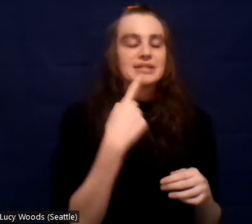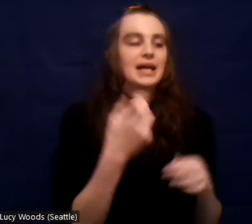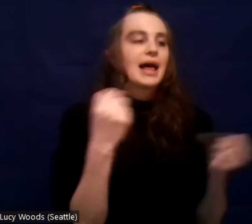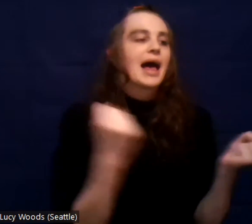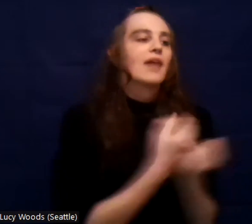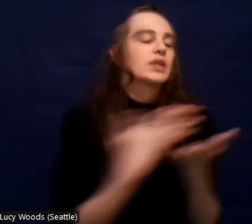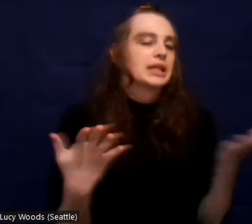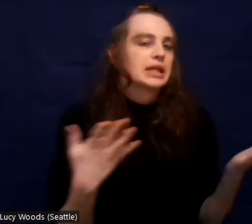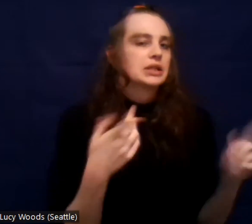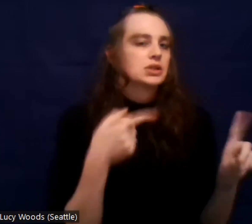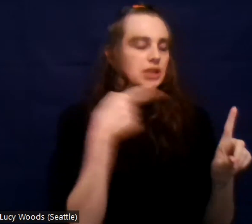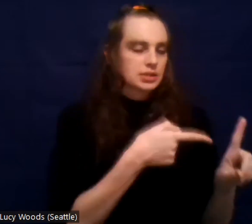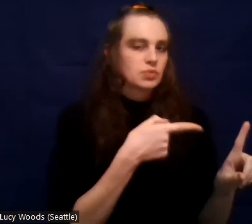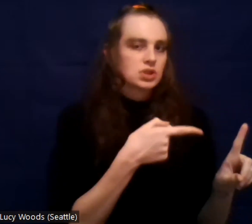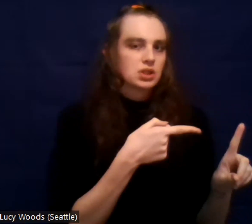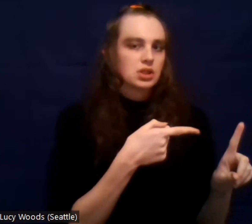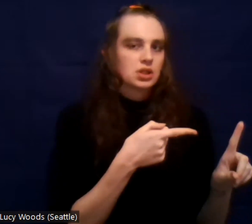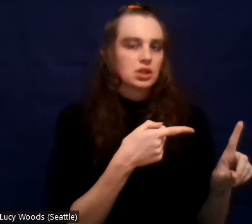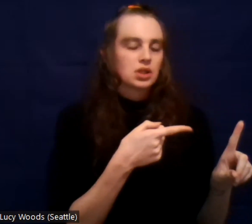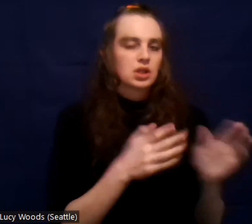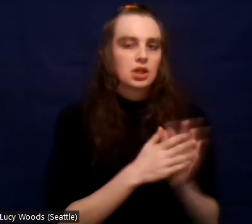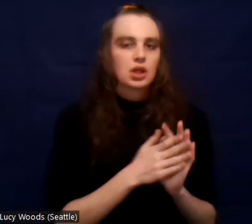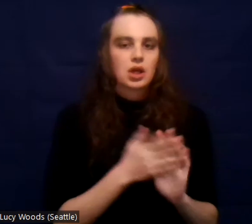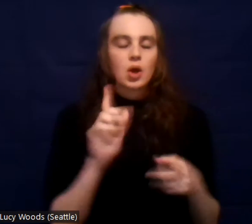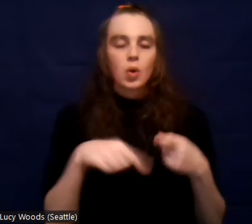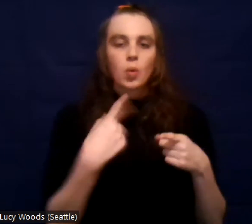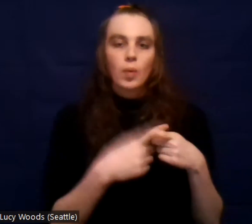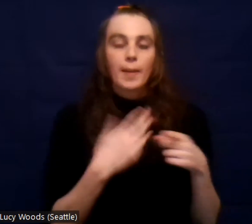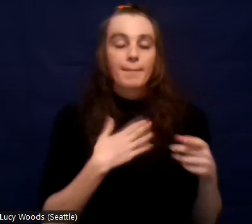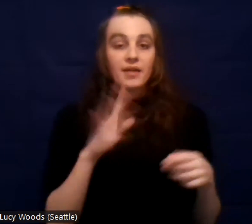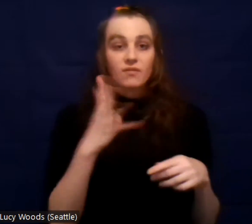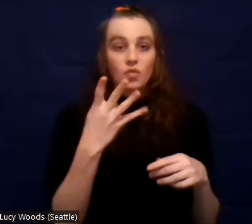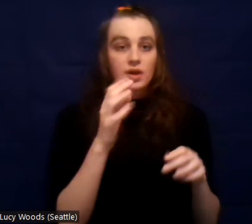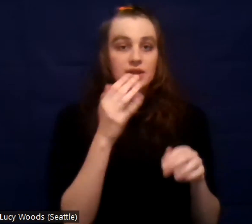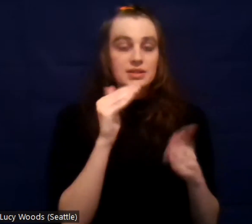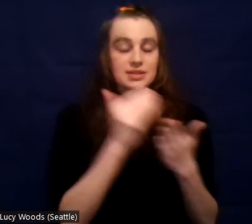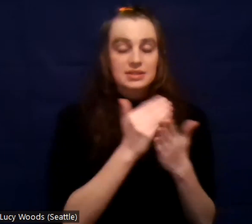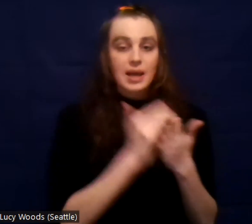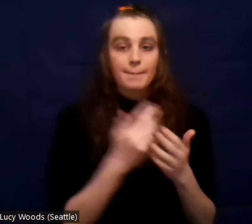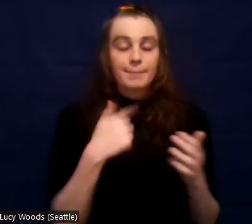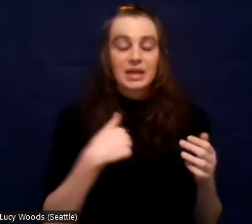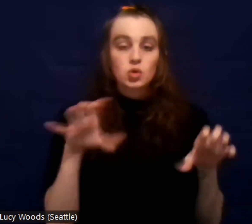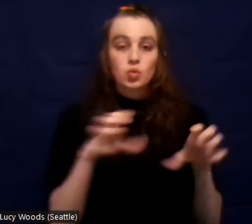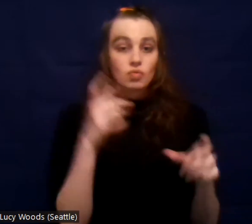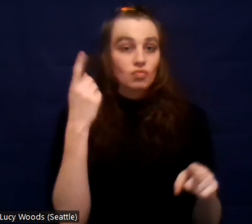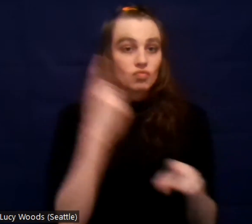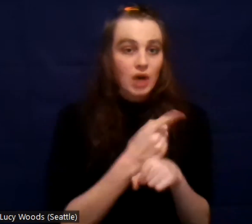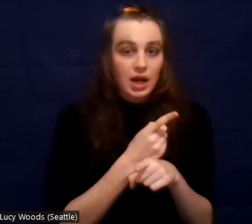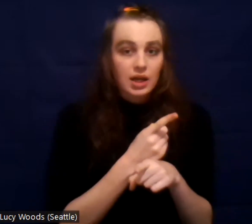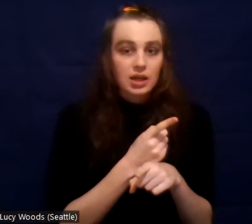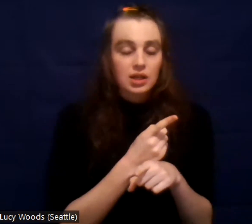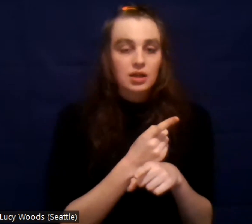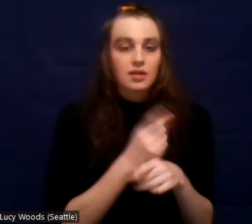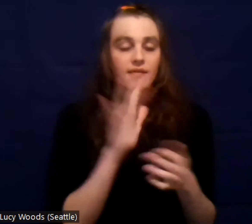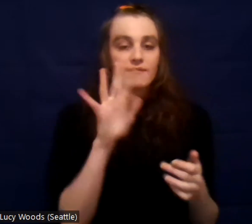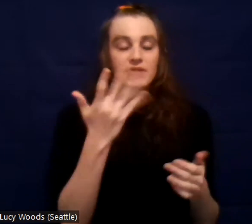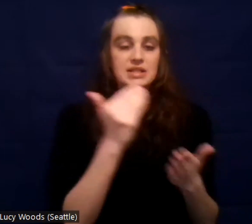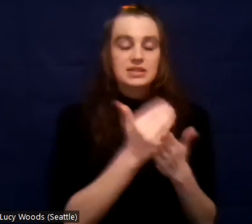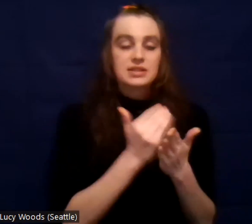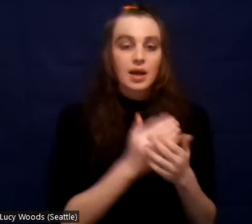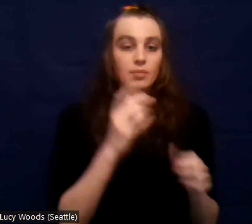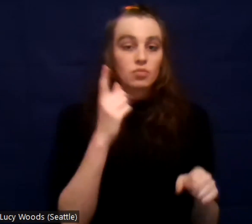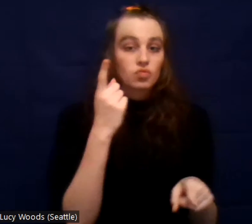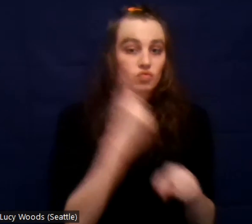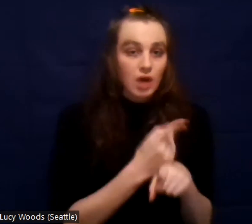that with a proper thorough fourth step, fifth step, I had my spiritual experience. Um, something